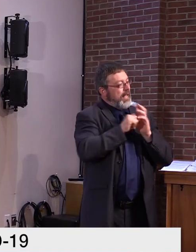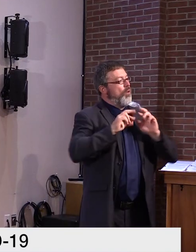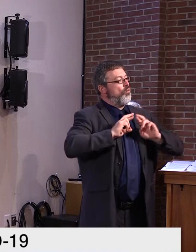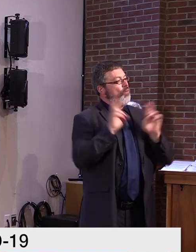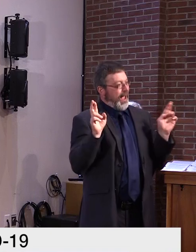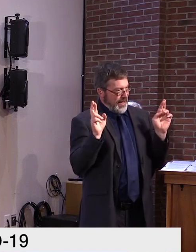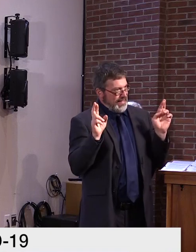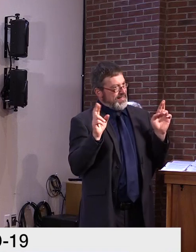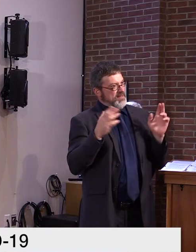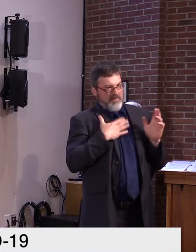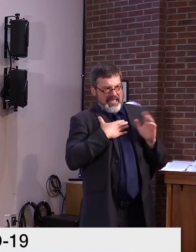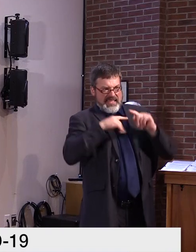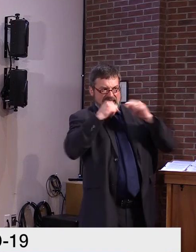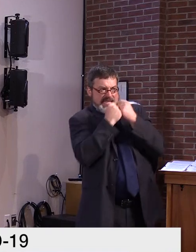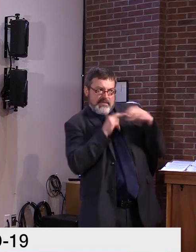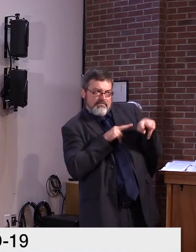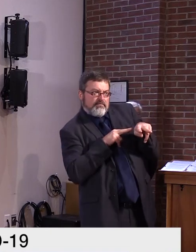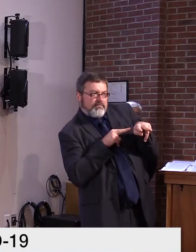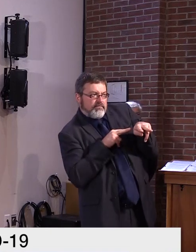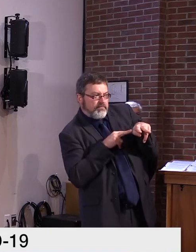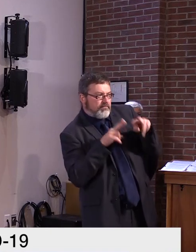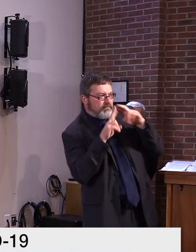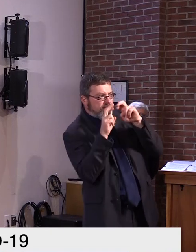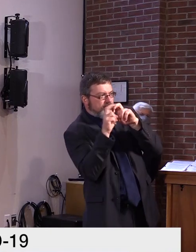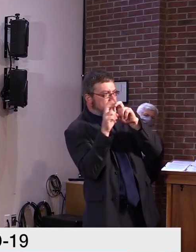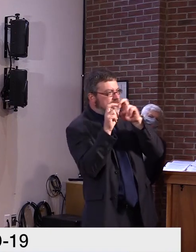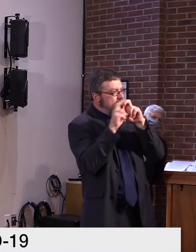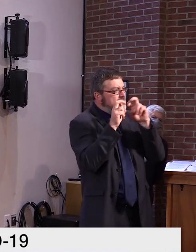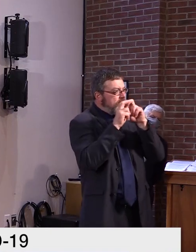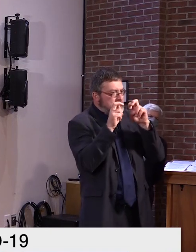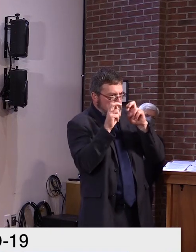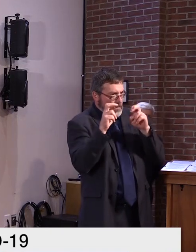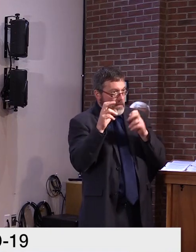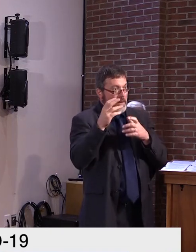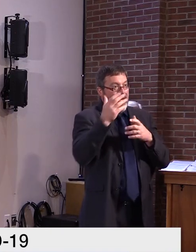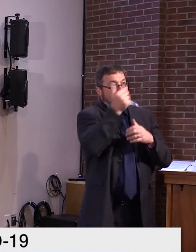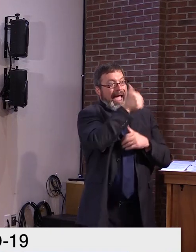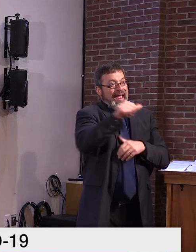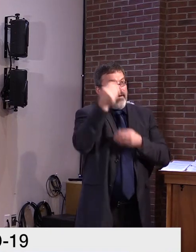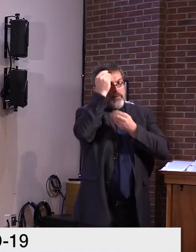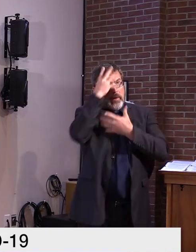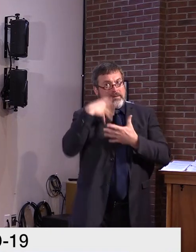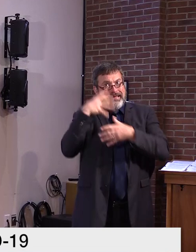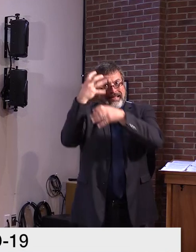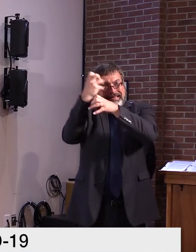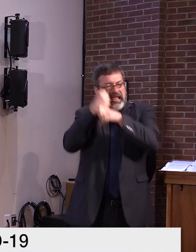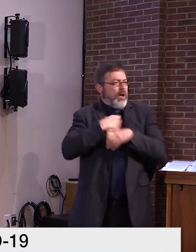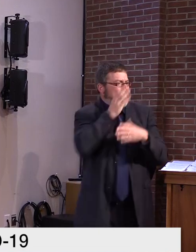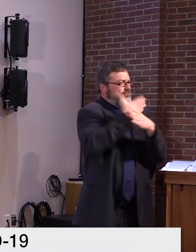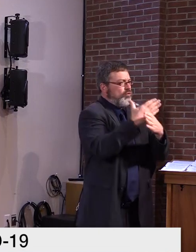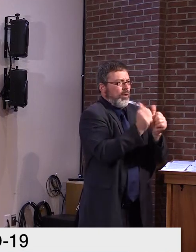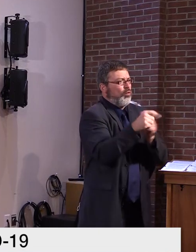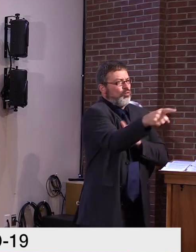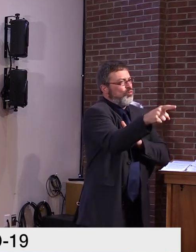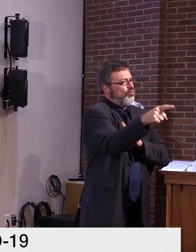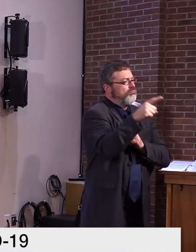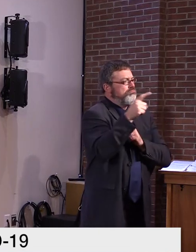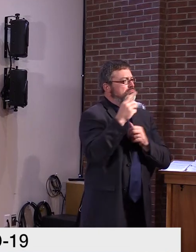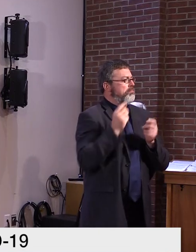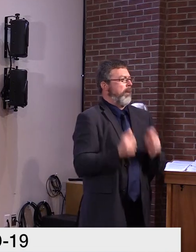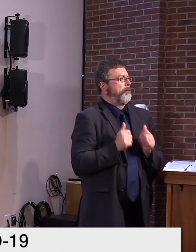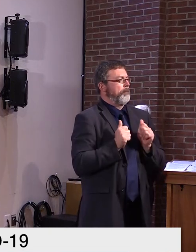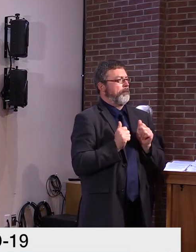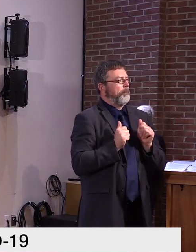share important new updates as we get new information. We stand with science. And as we wait for the